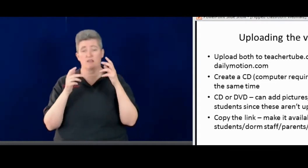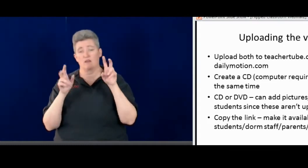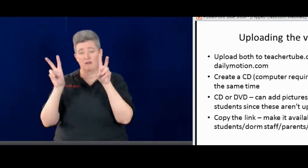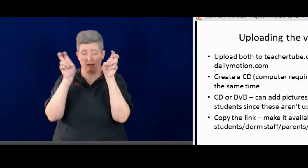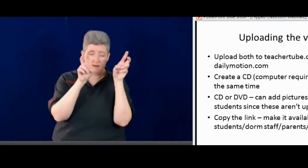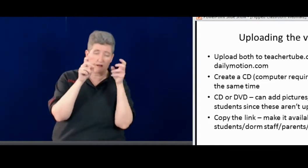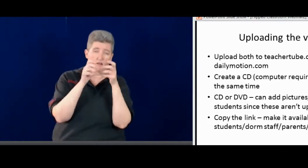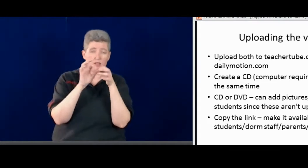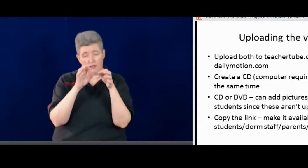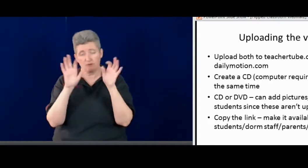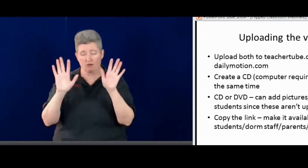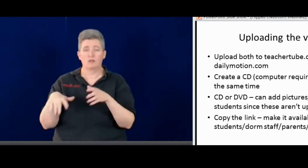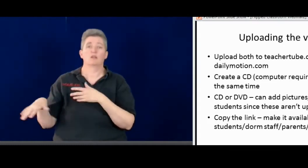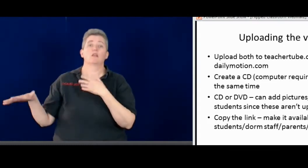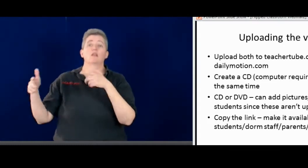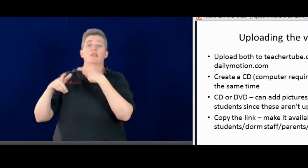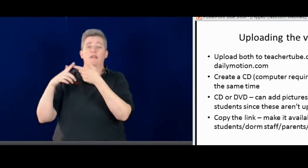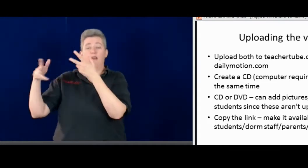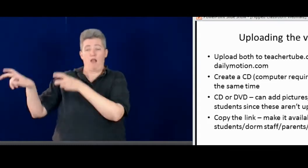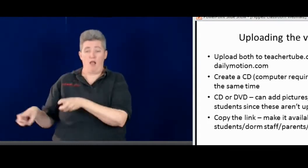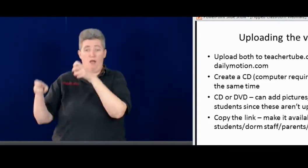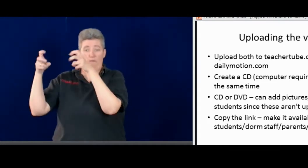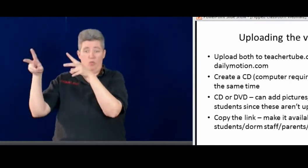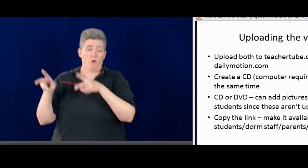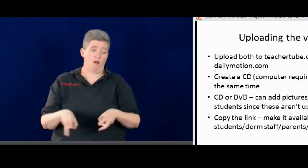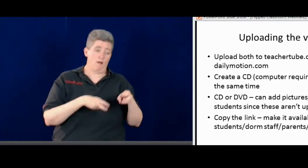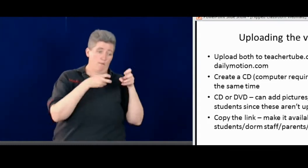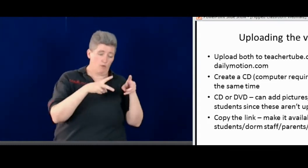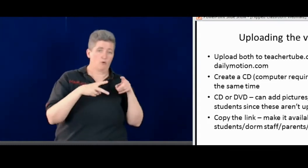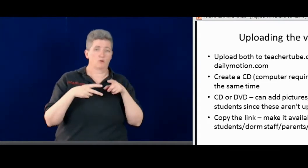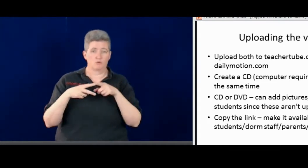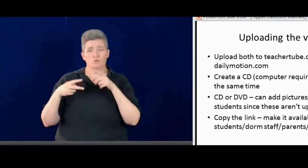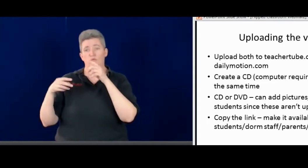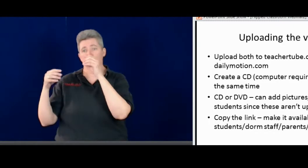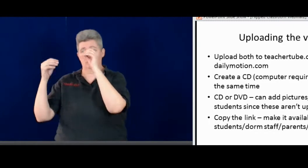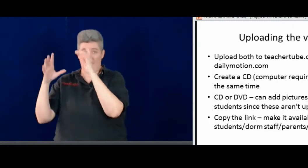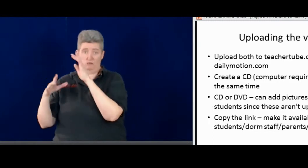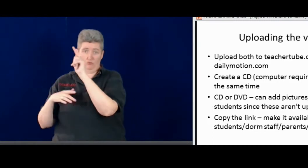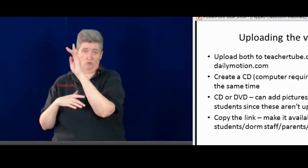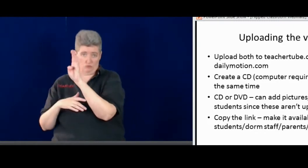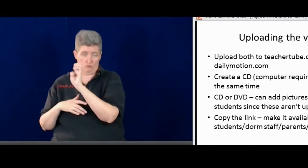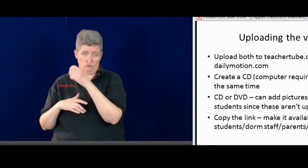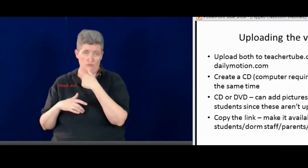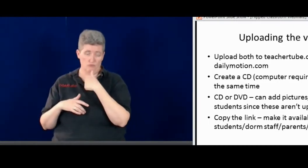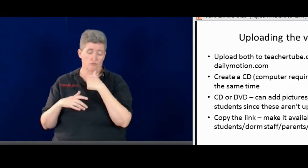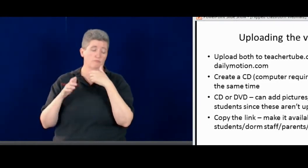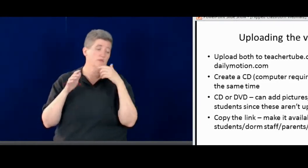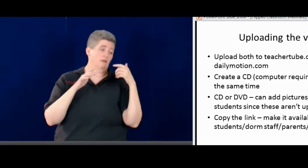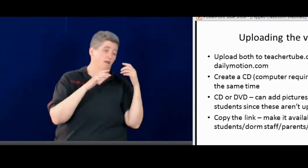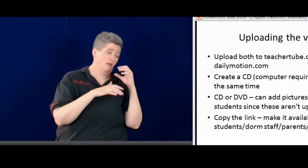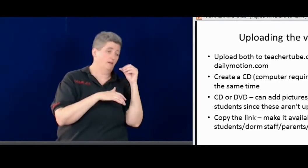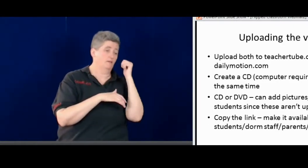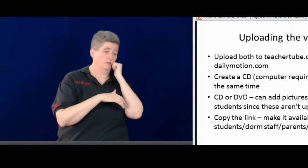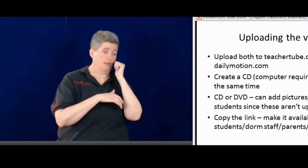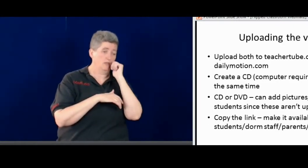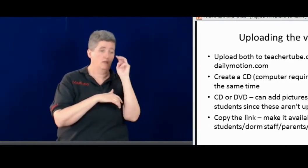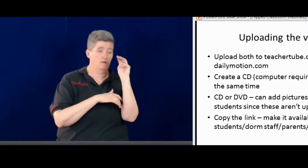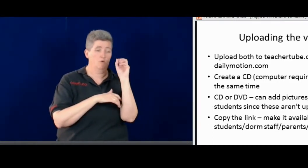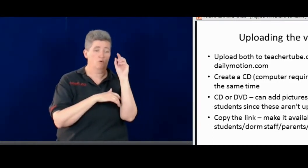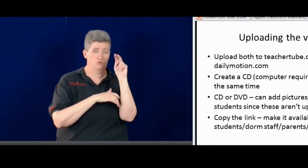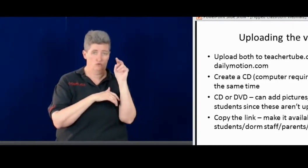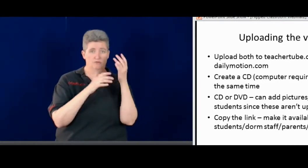Okay, so you've made the movie. You've made the video. You've edited it. And now you're ready to upload it. And you can use TeacherTube